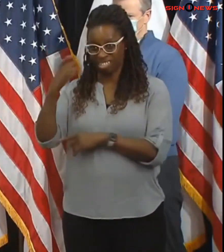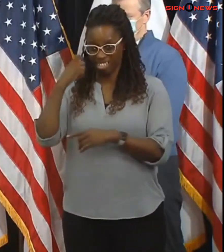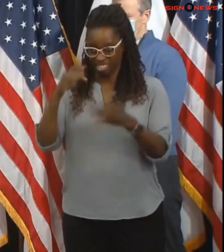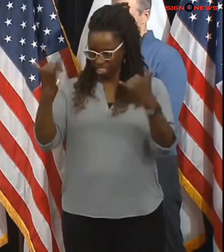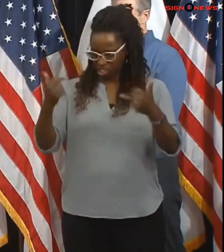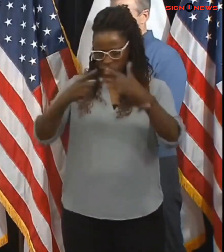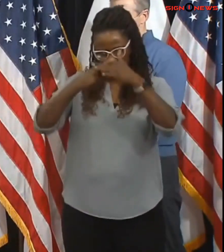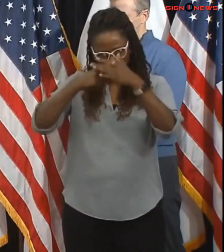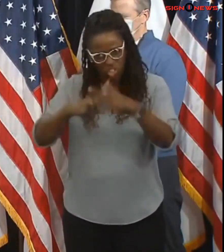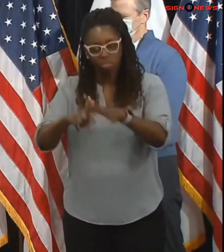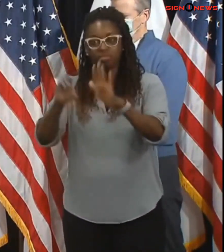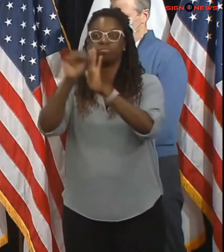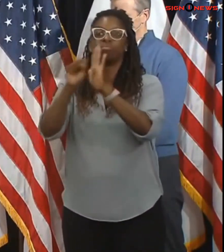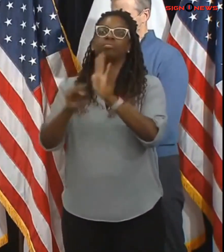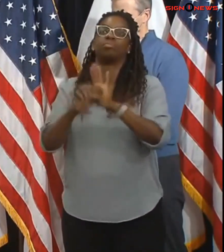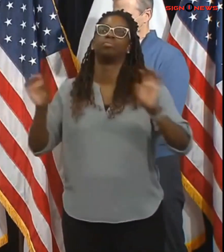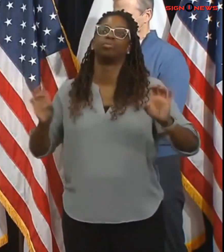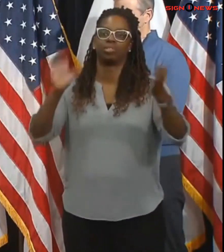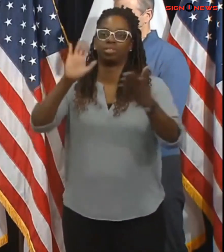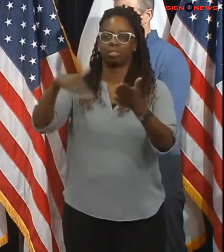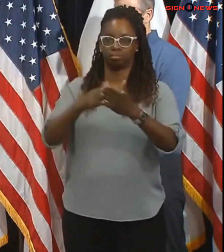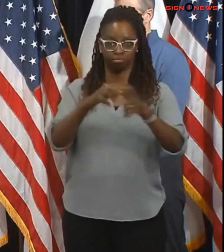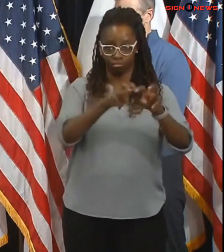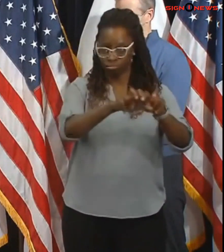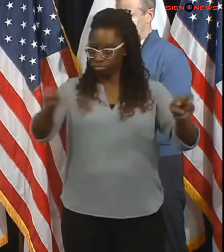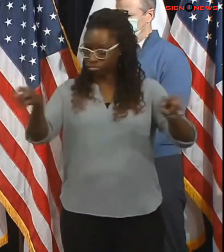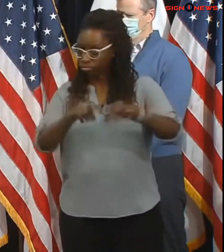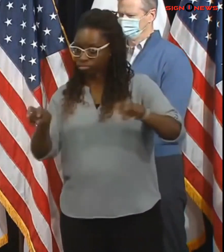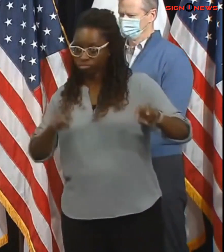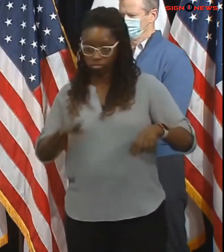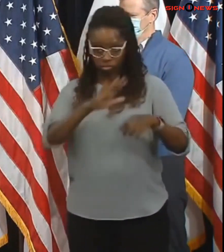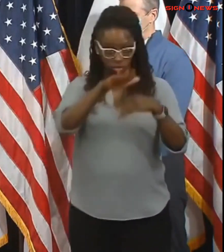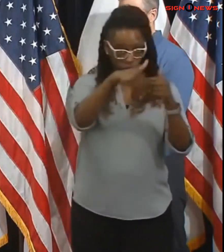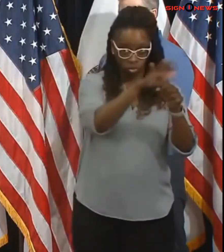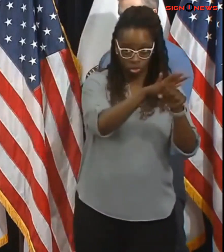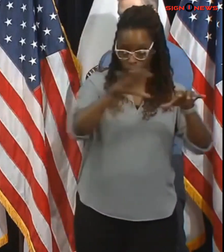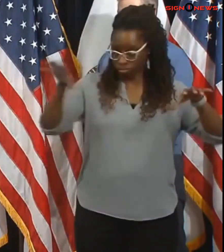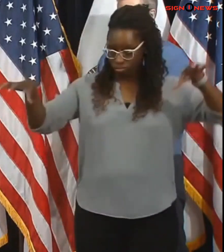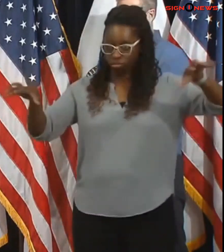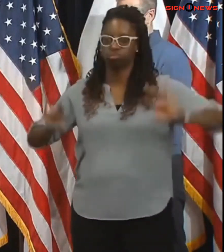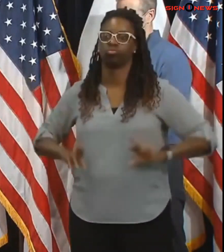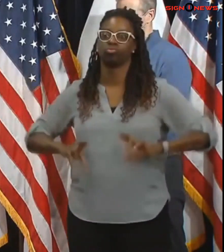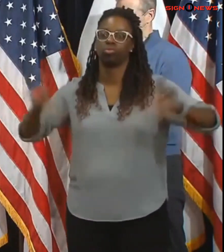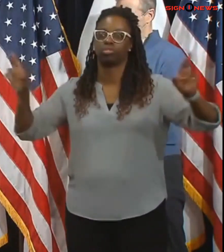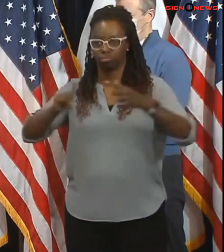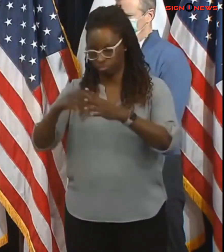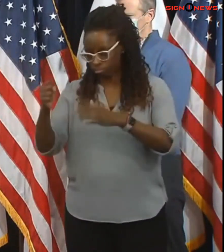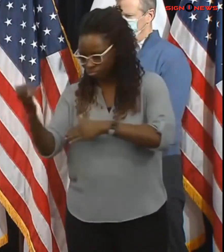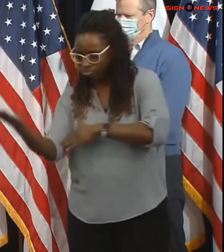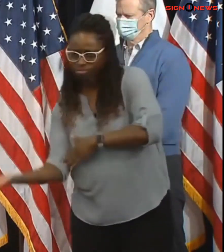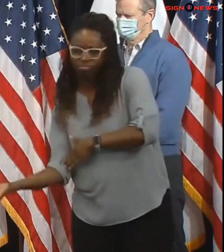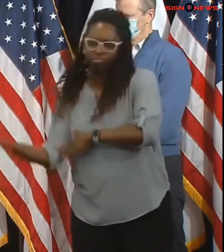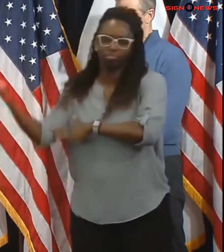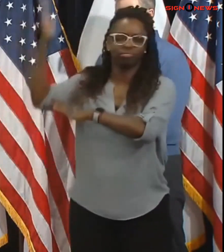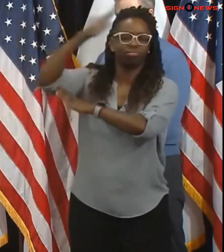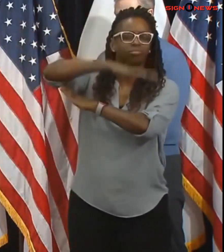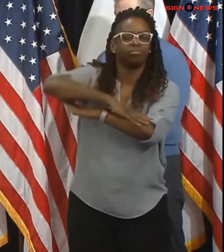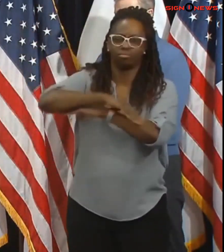both of our regional operation centers beginning saturday morning and continuing for the duration of the storm in order to monitor the impacts